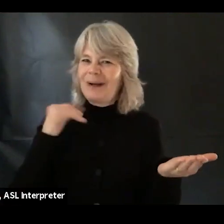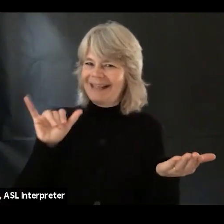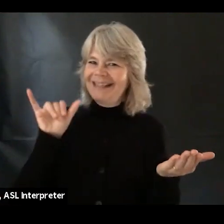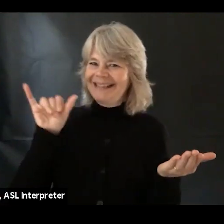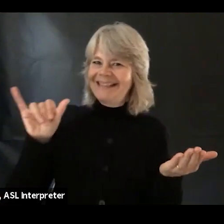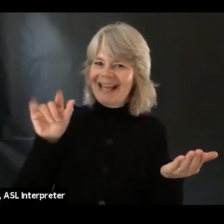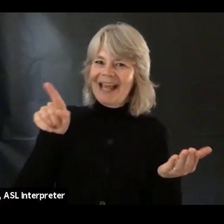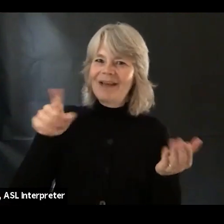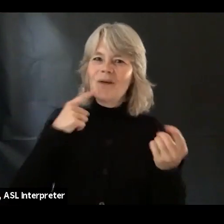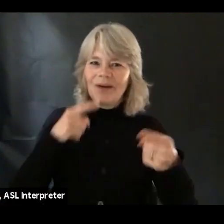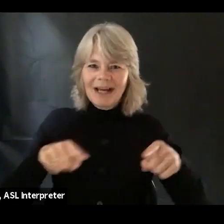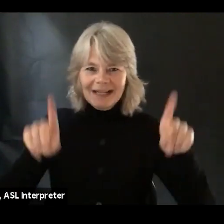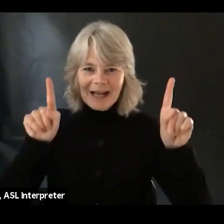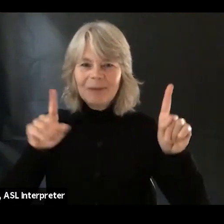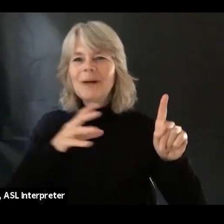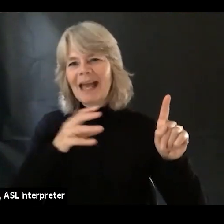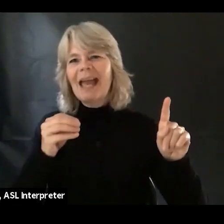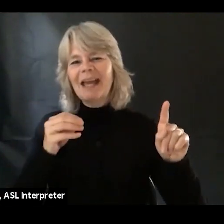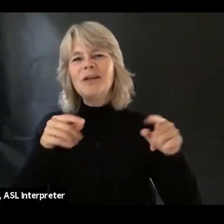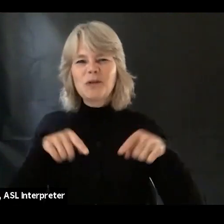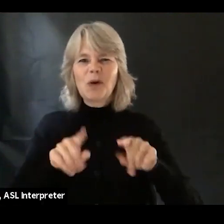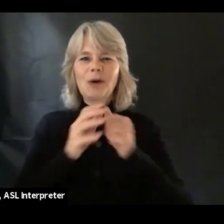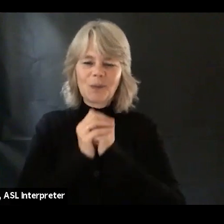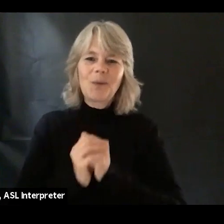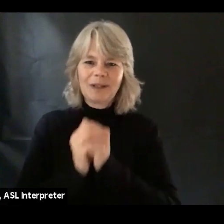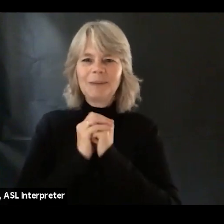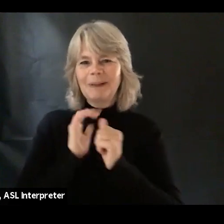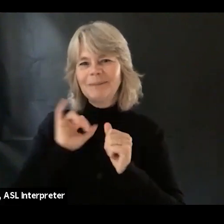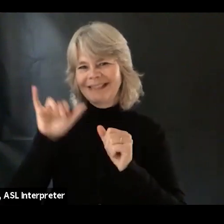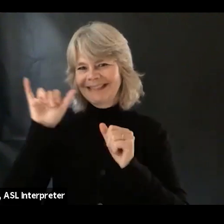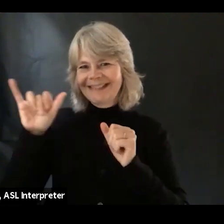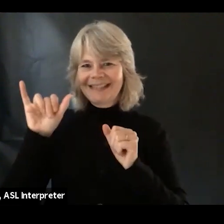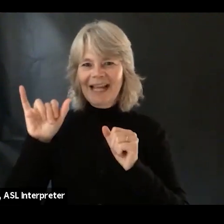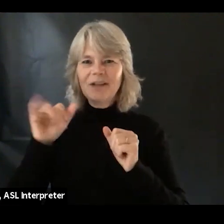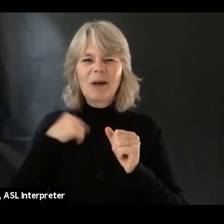announcements. And it will be here during worship. So I want make sure to let everyone know that.